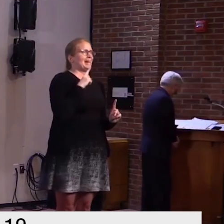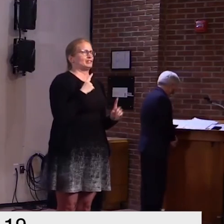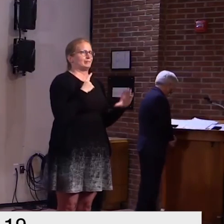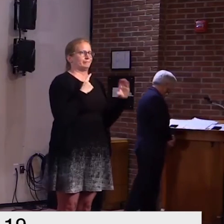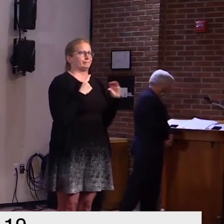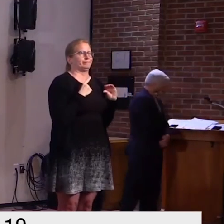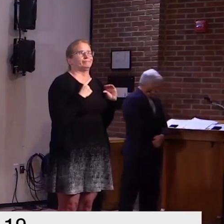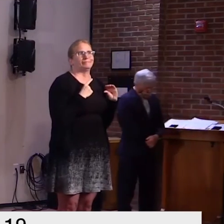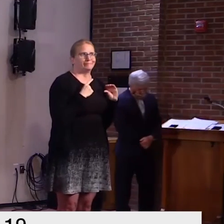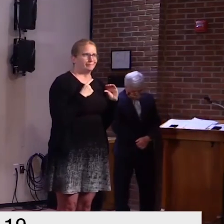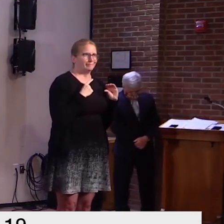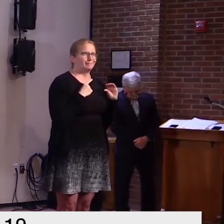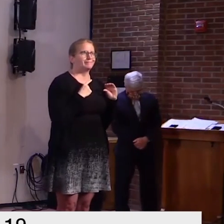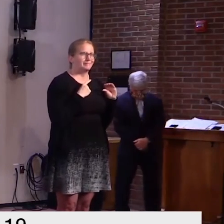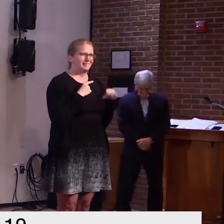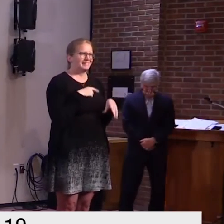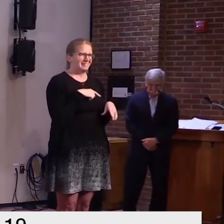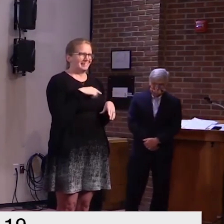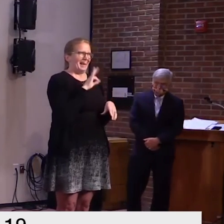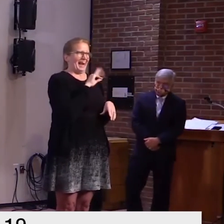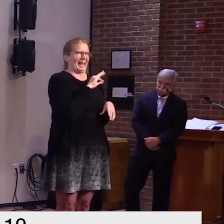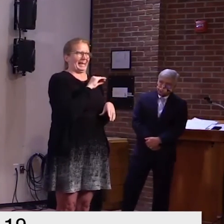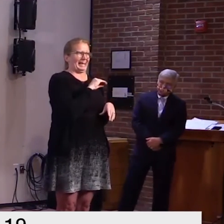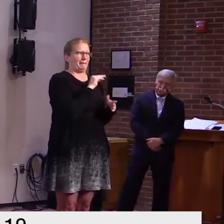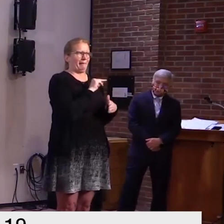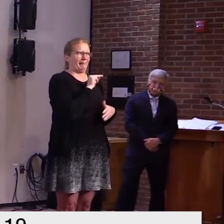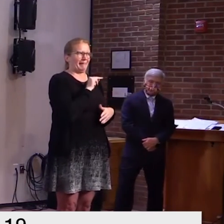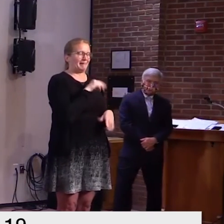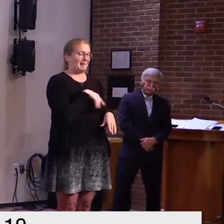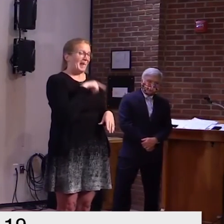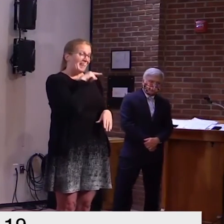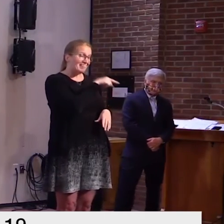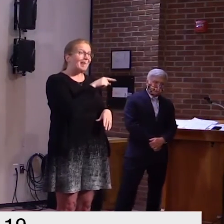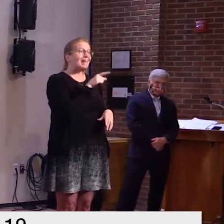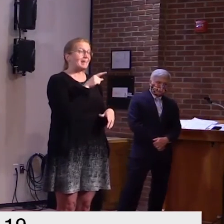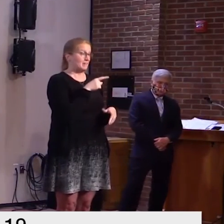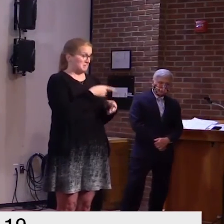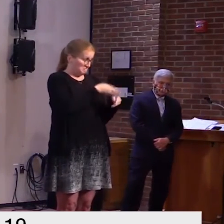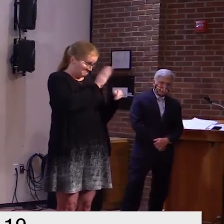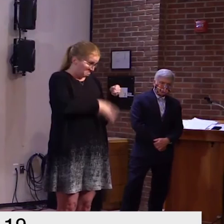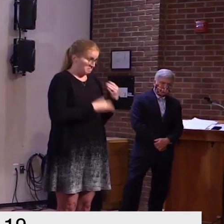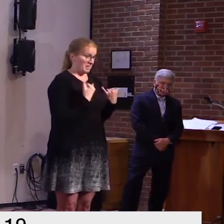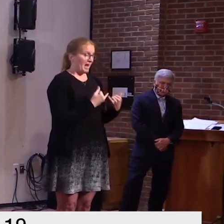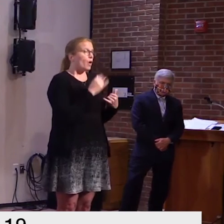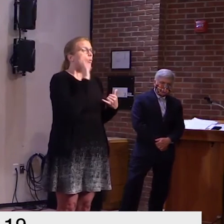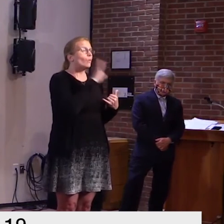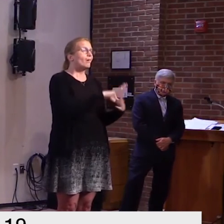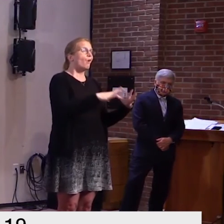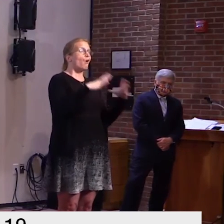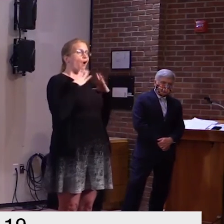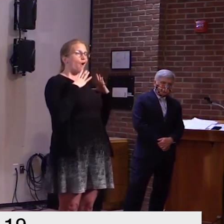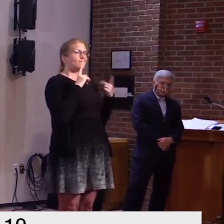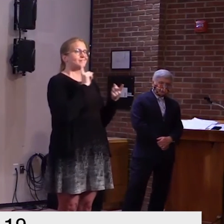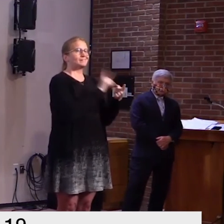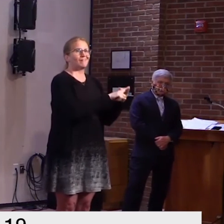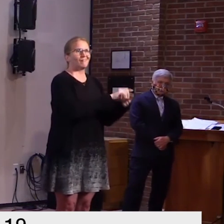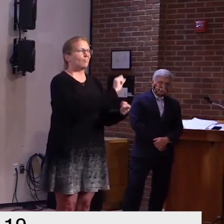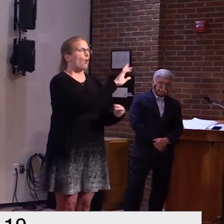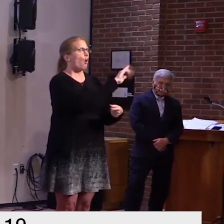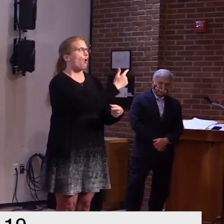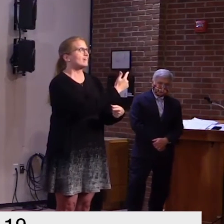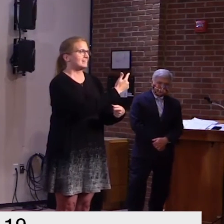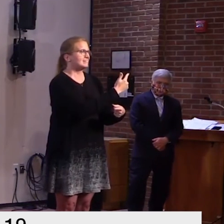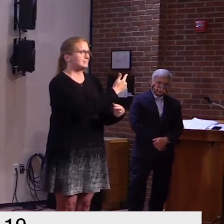they plan to go out and reset in just a couple of weeks and not come back until August or September i guess it is there could be a lot of empty